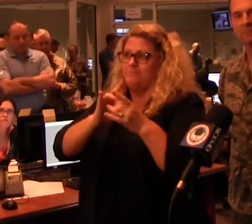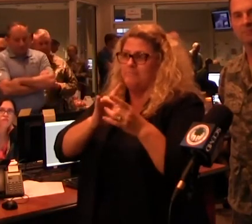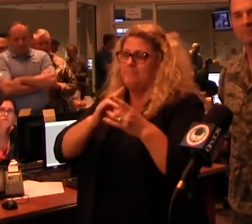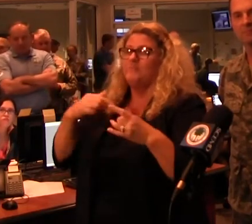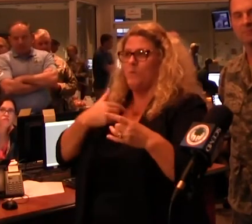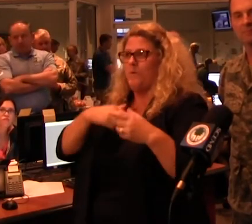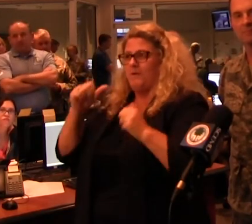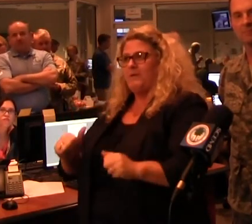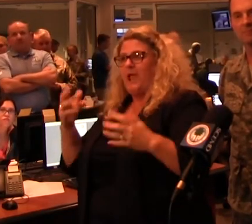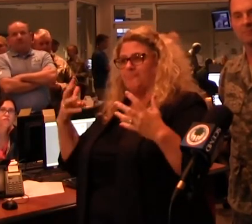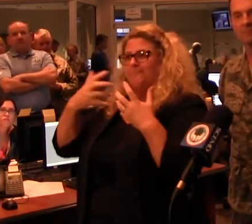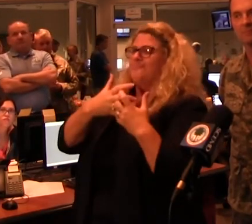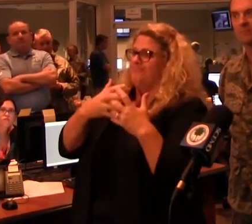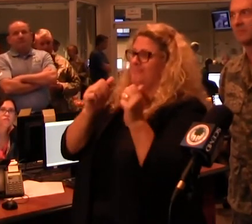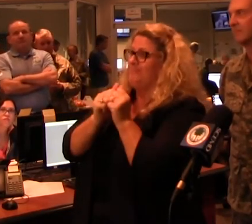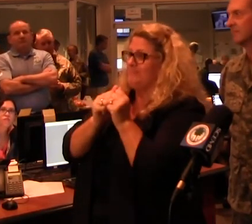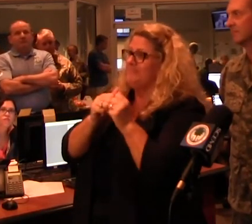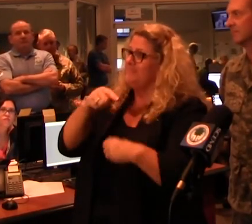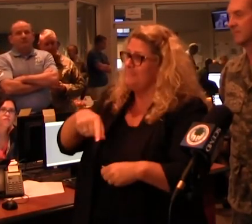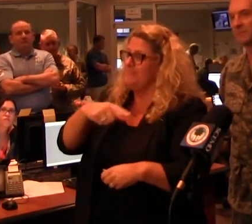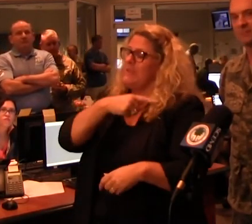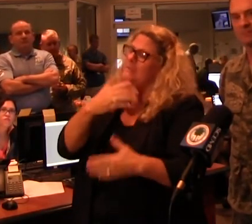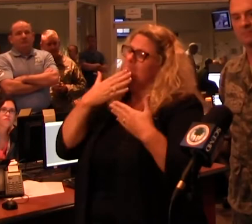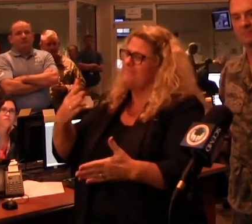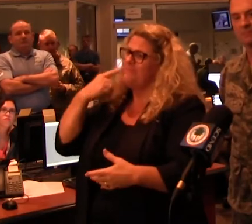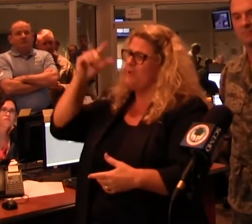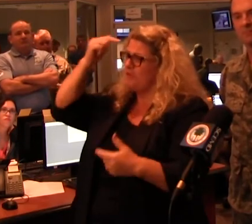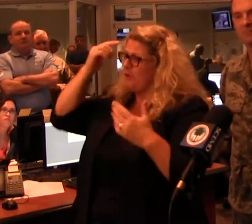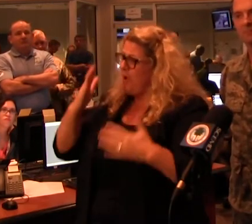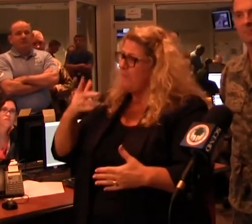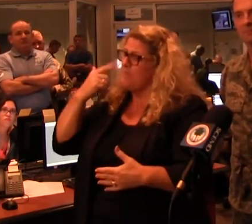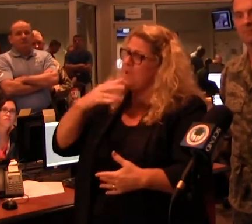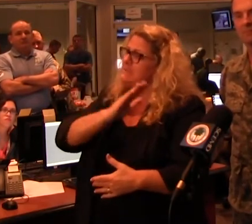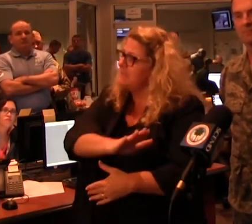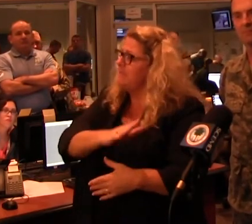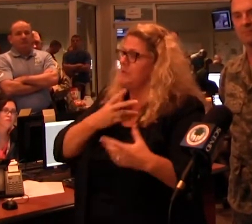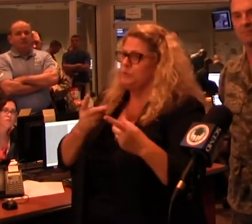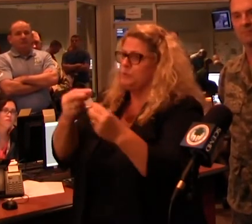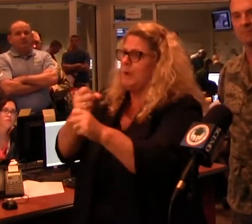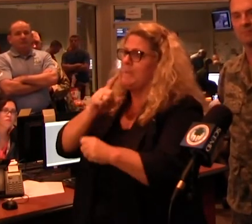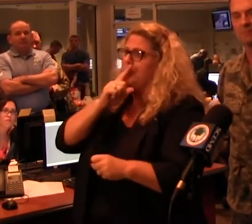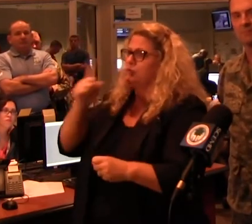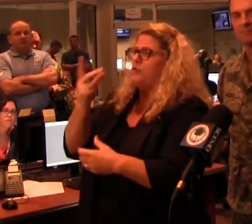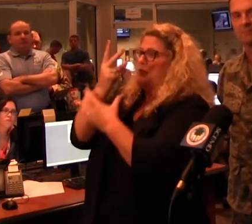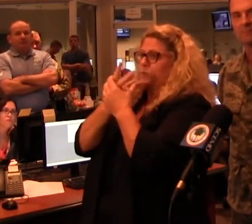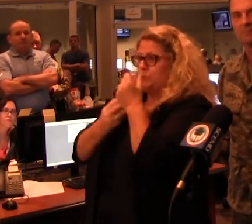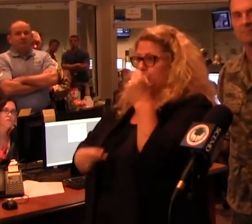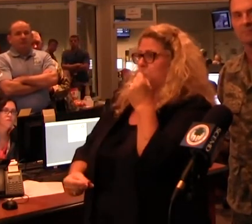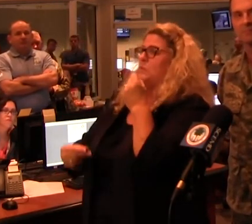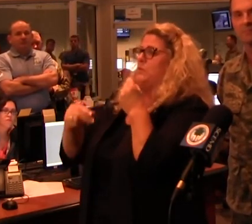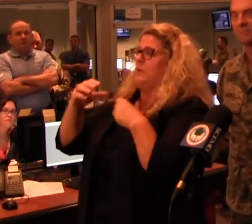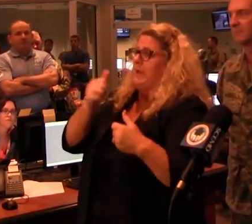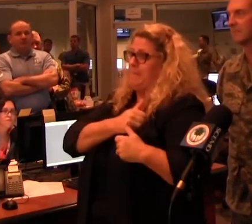I would actually want to personally thank the governor for his coordination and his activation of the dual-status commander that allows both